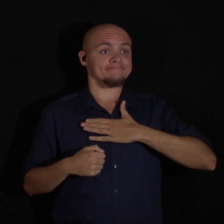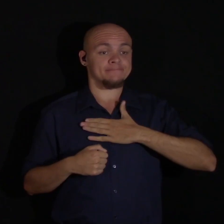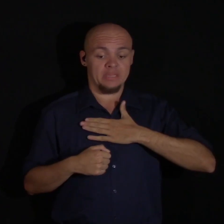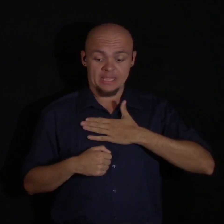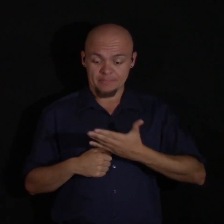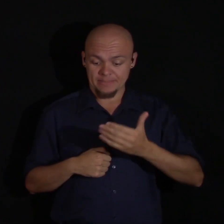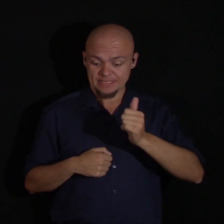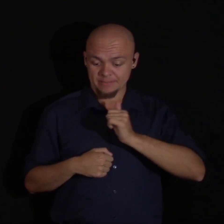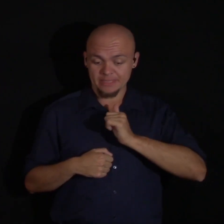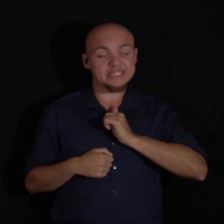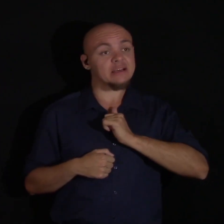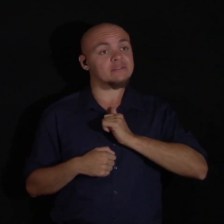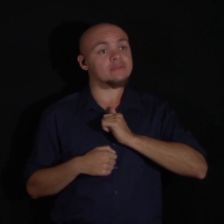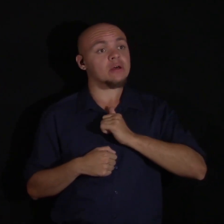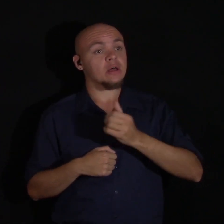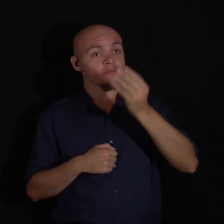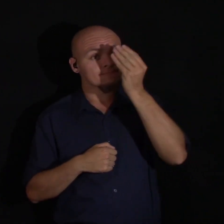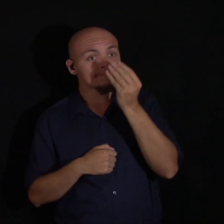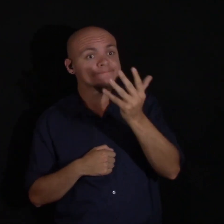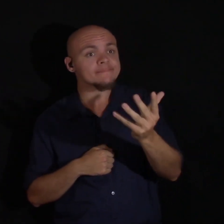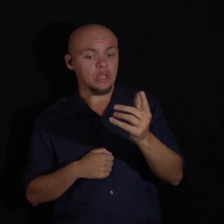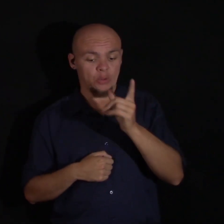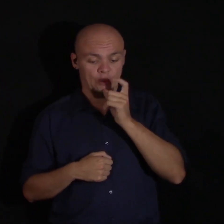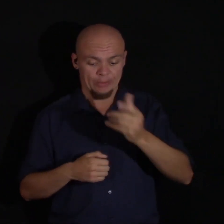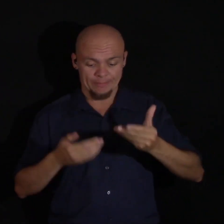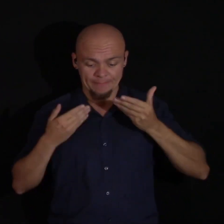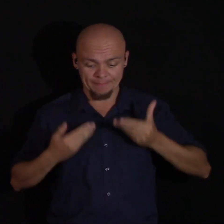myself or to others who I really was.